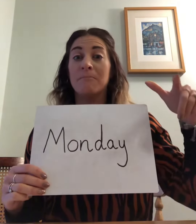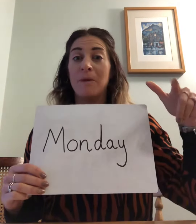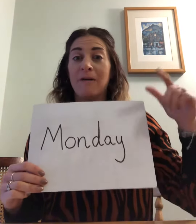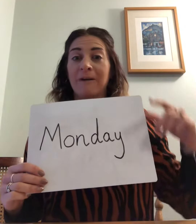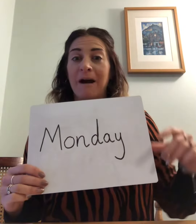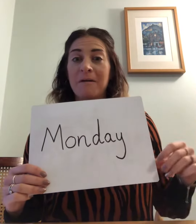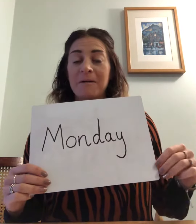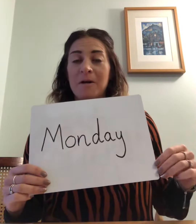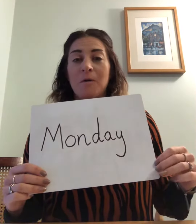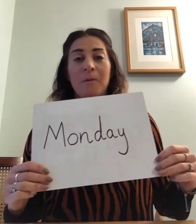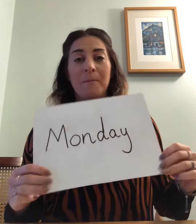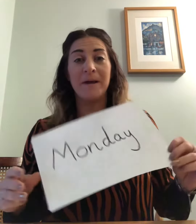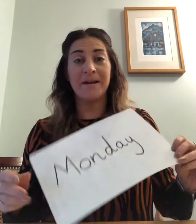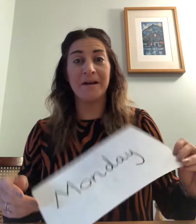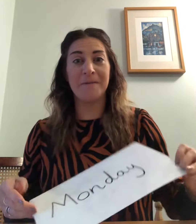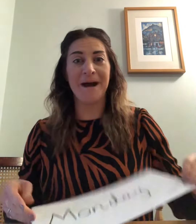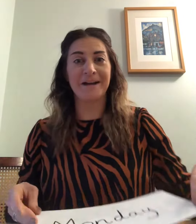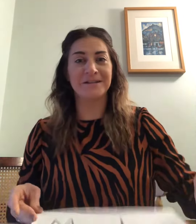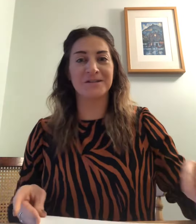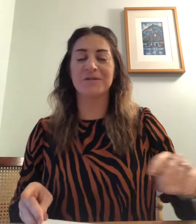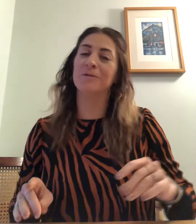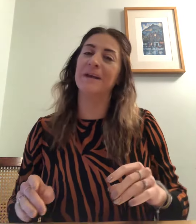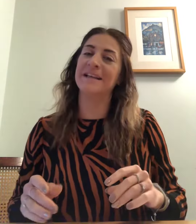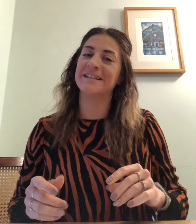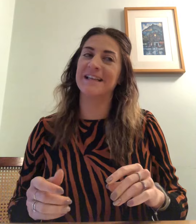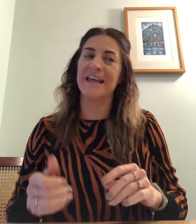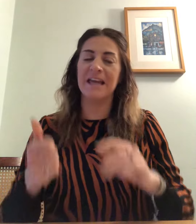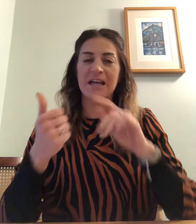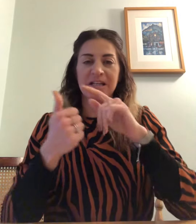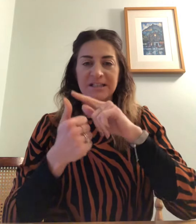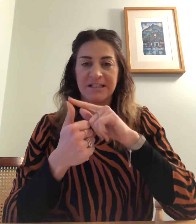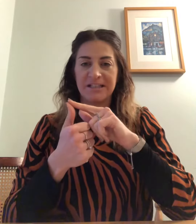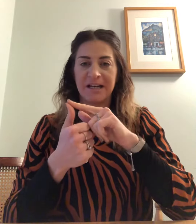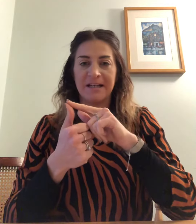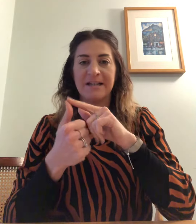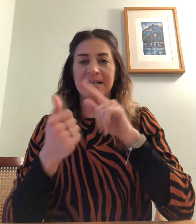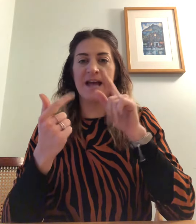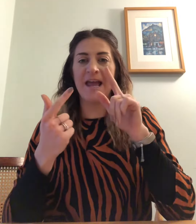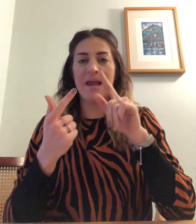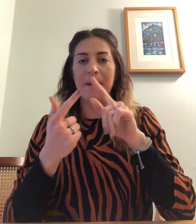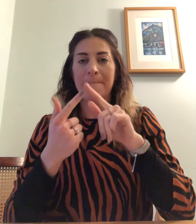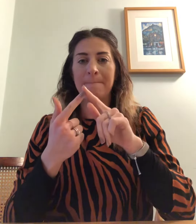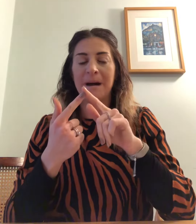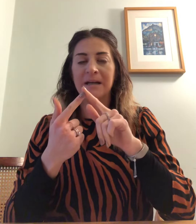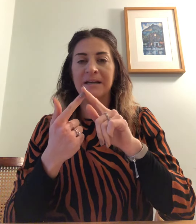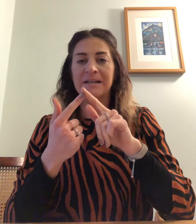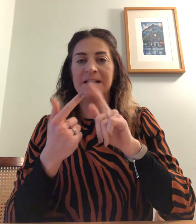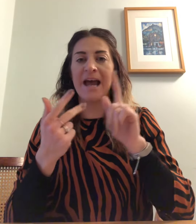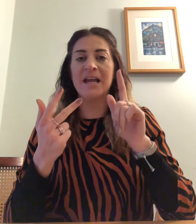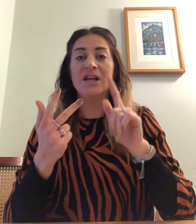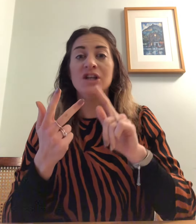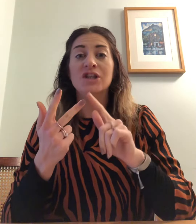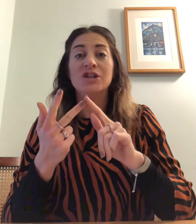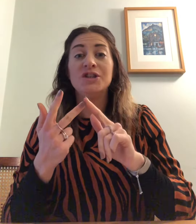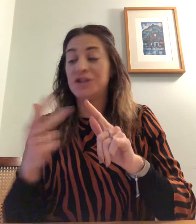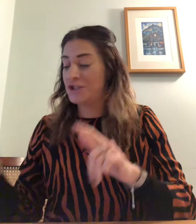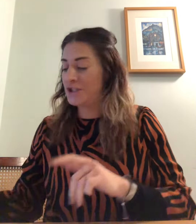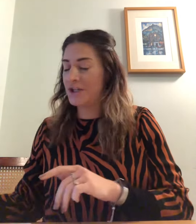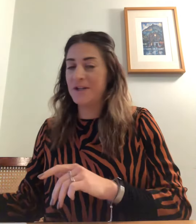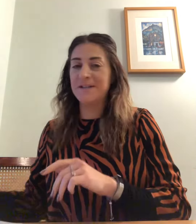Tomorrow, when we can go back to school, let's see. Sunday, Monday, Tuesday.